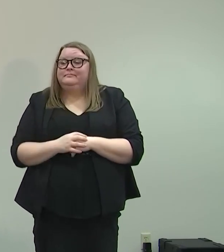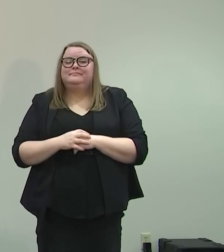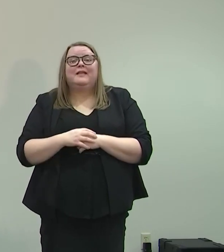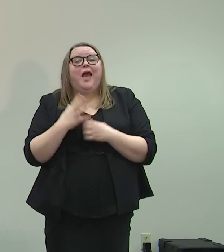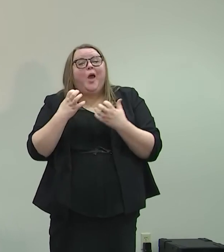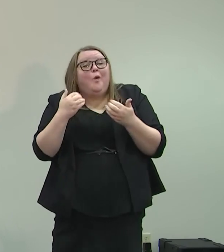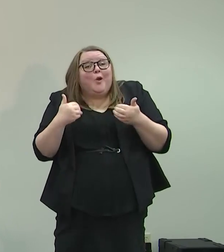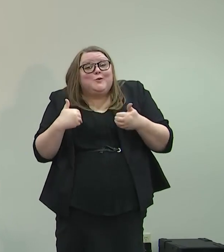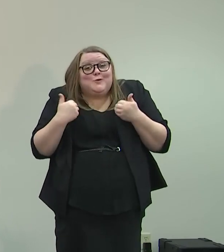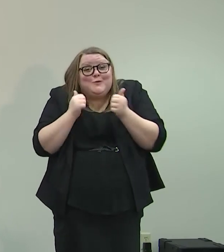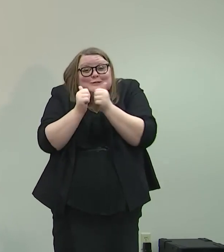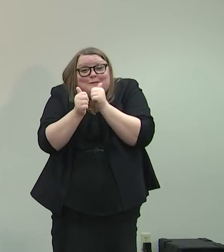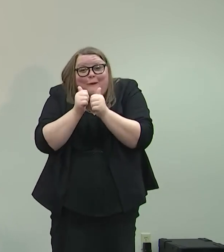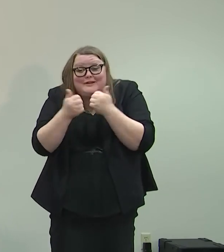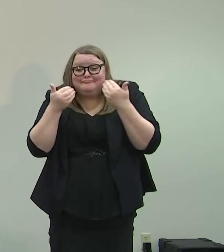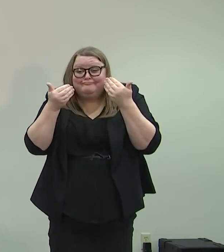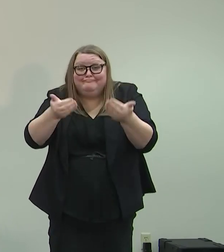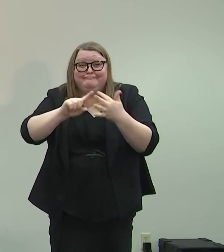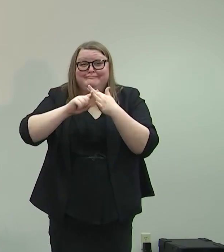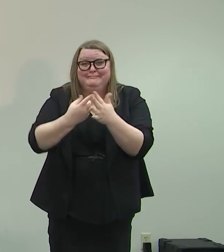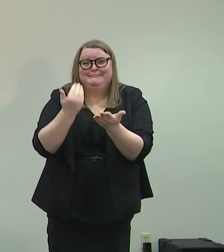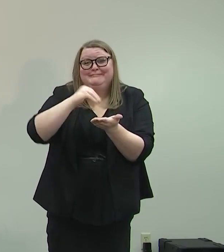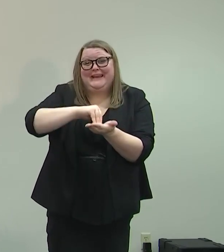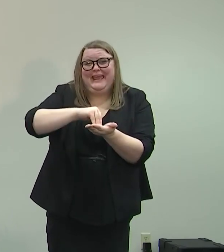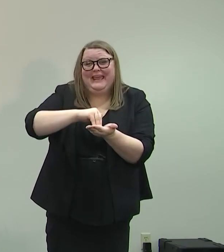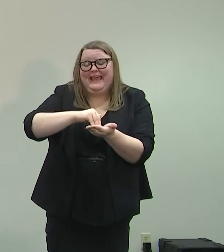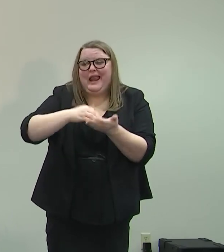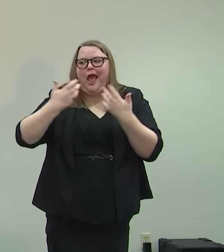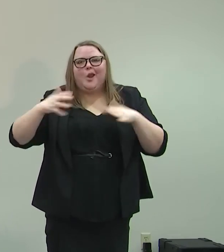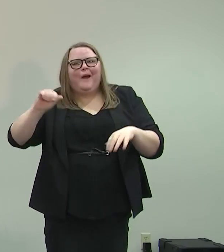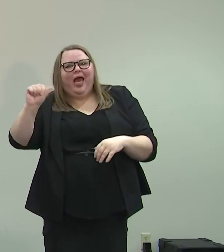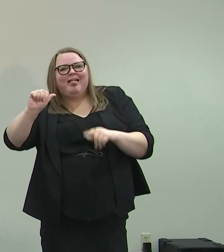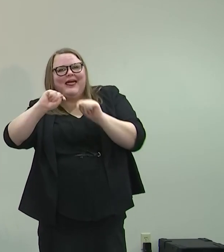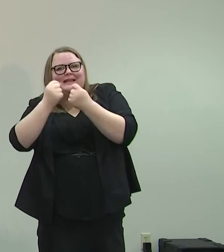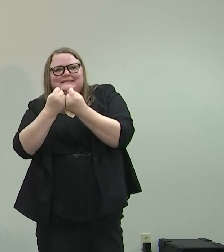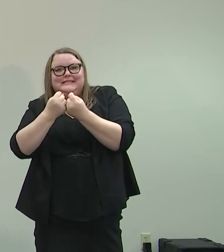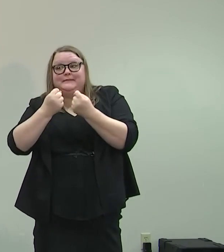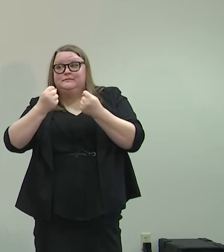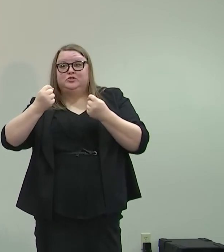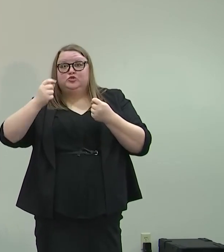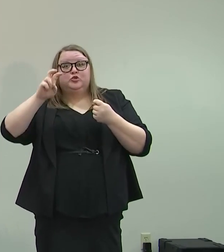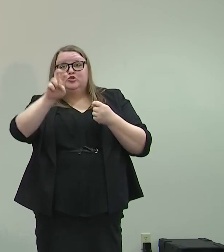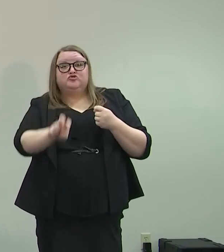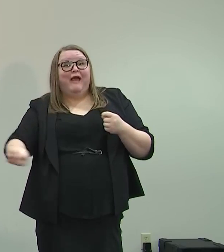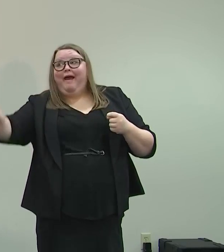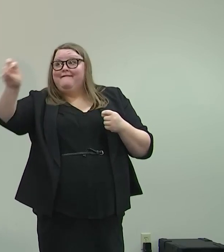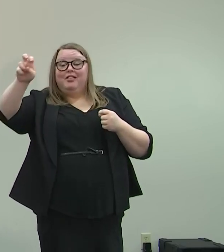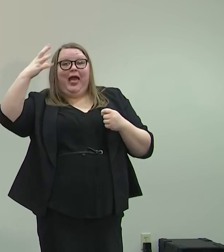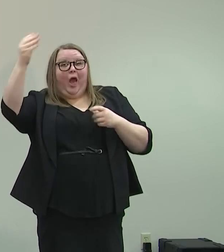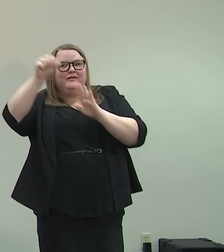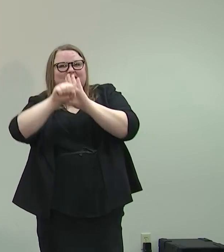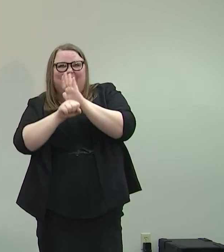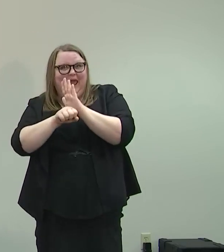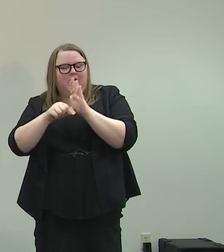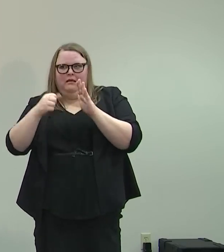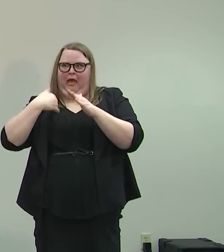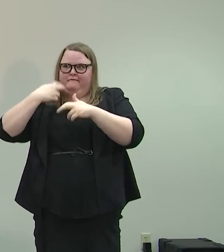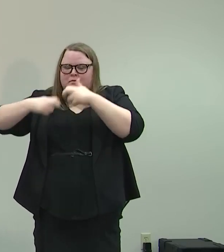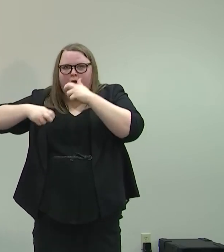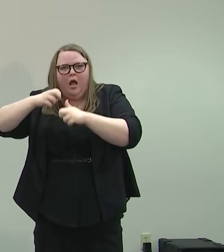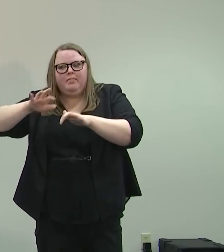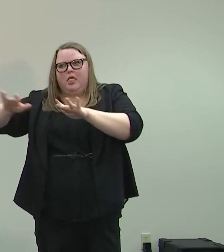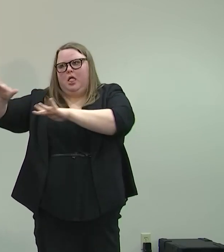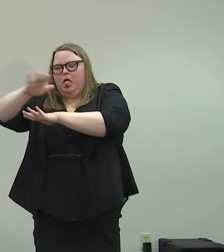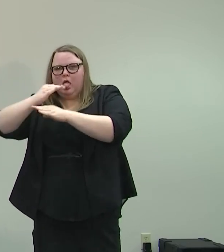to start up again. I don't want our athletic teams, our youth sports teams, to travel out of safe where they're going to have an issue with coming back and with